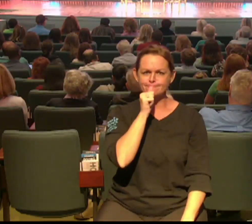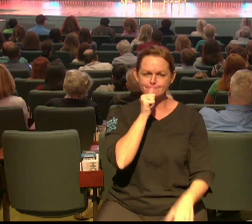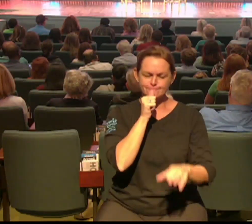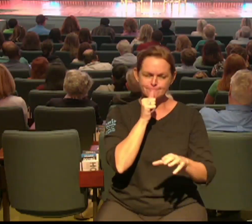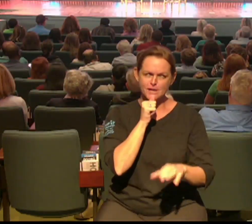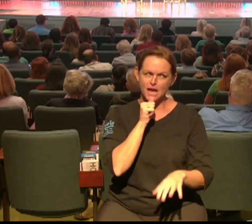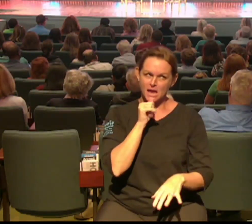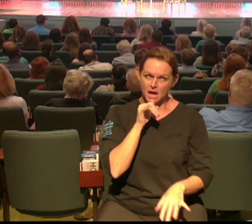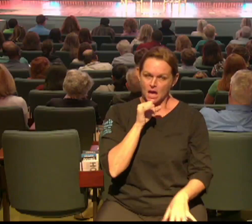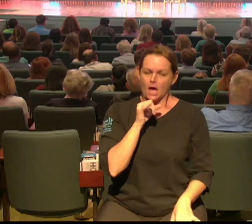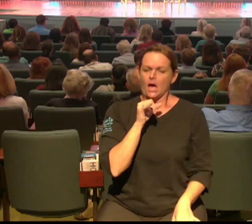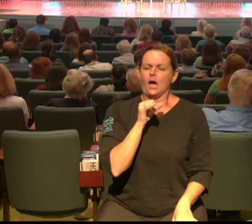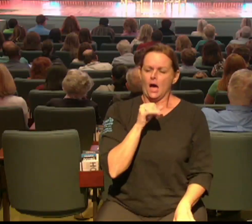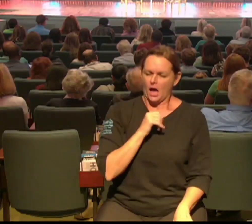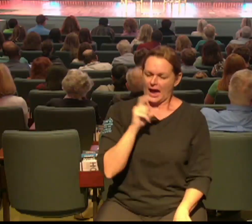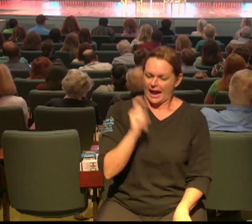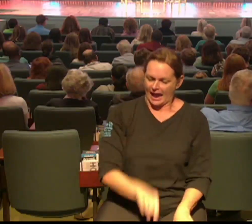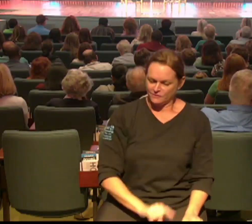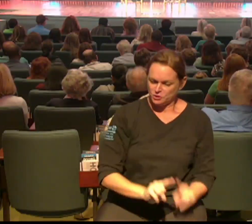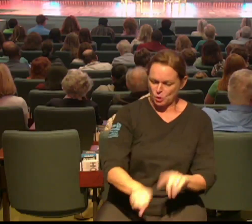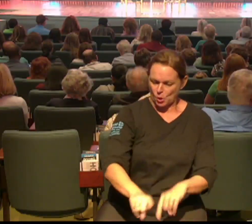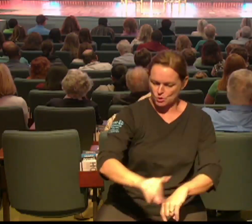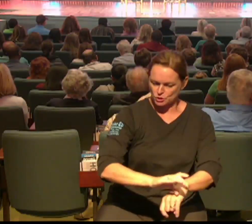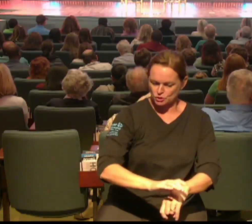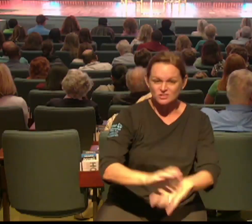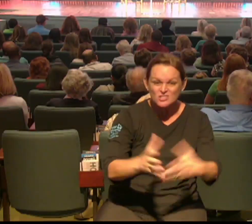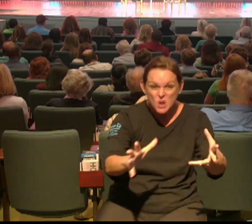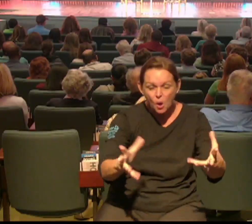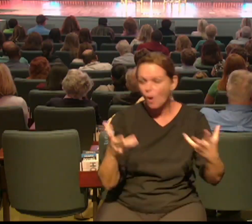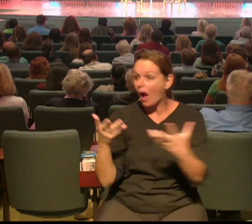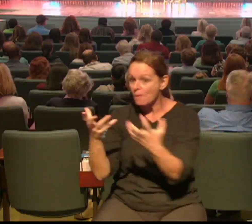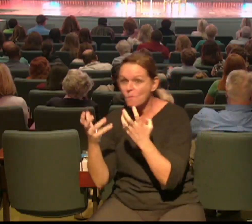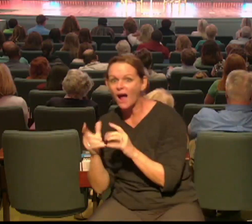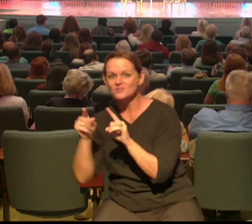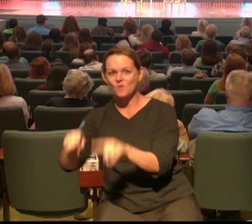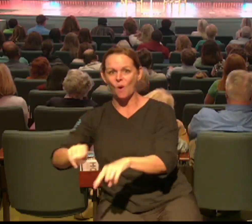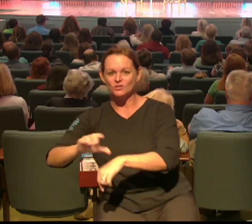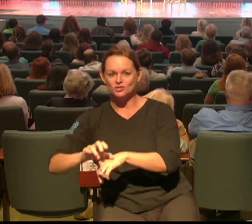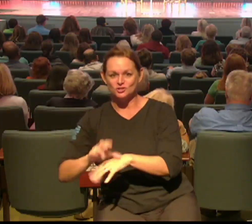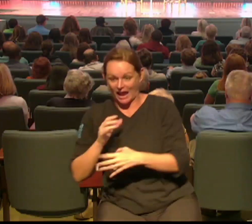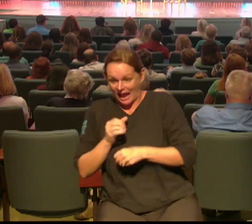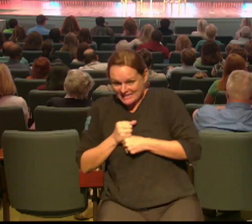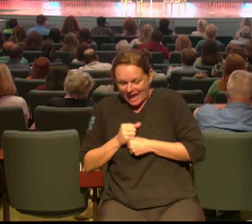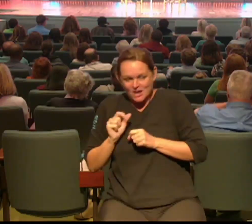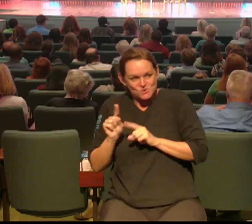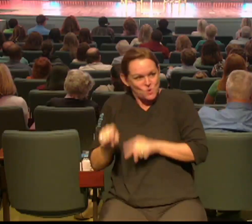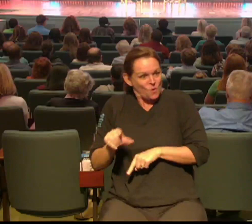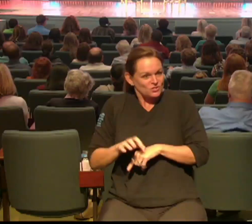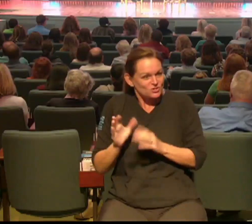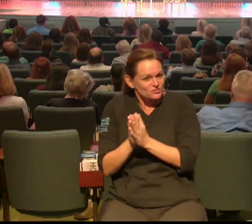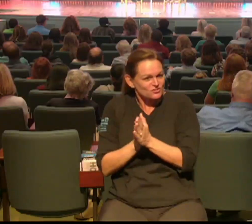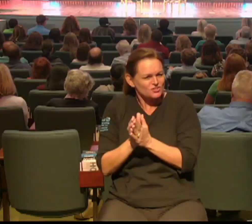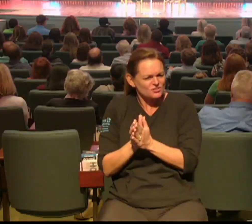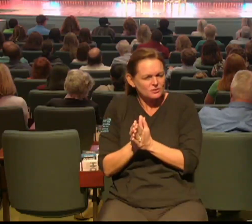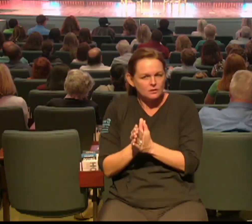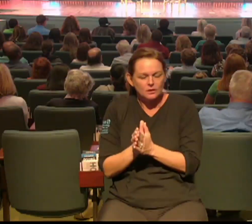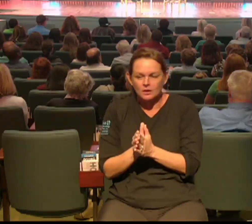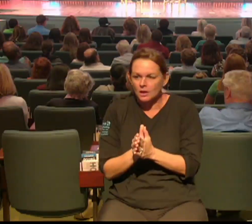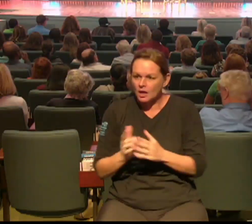and we see this happen week after week after week people coming to know Jesus finding new life in him generations changed